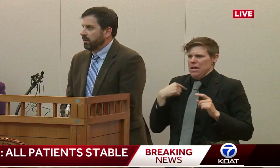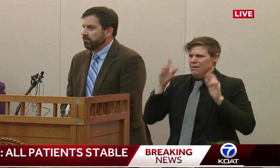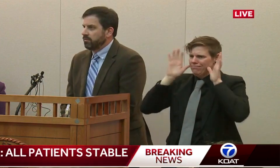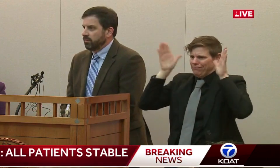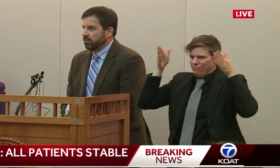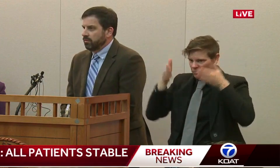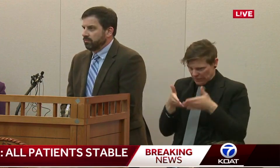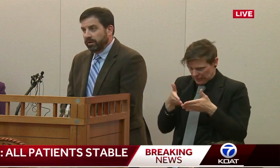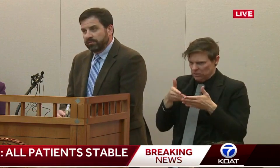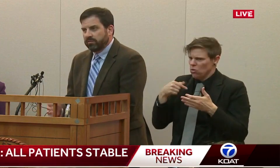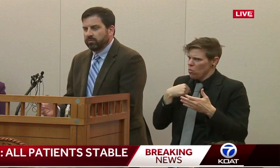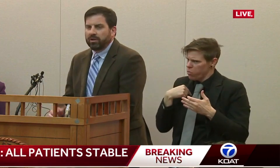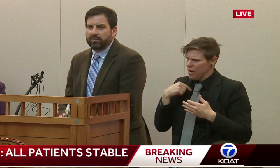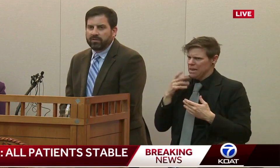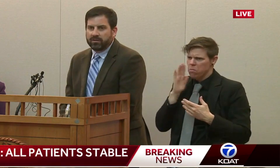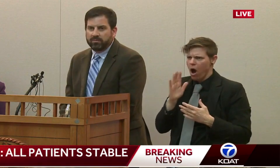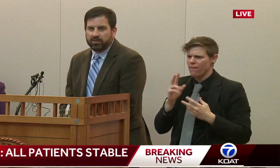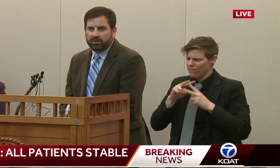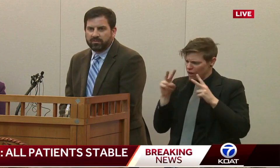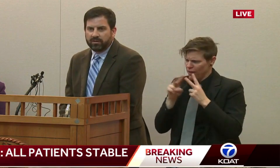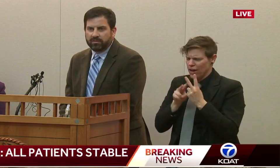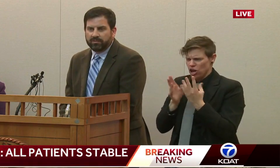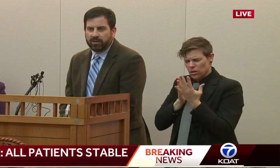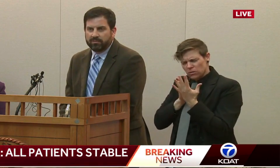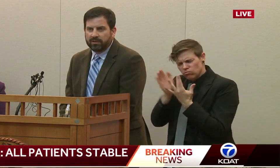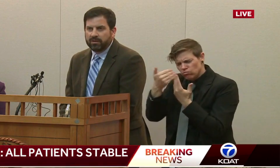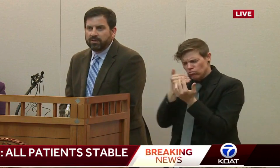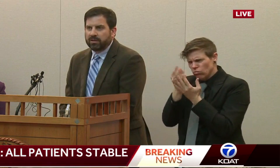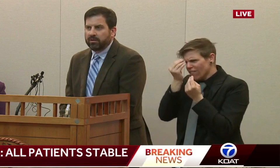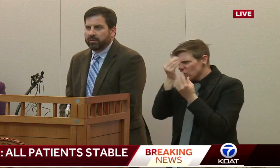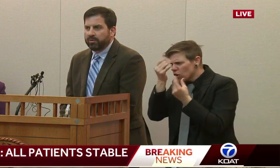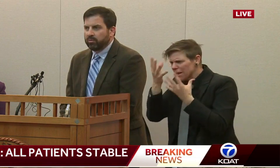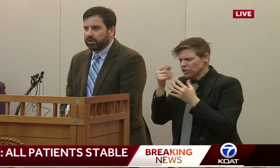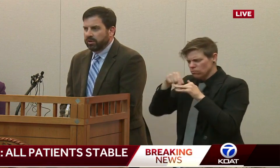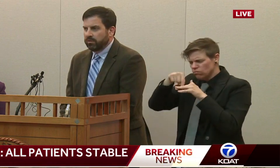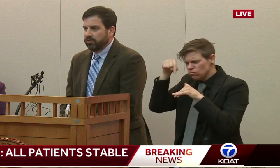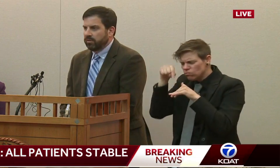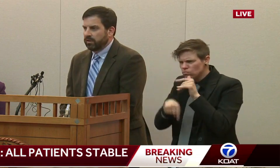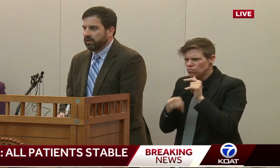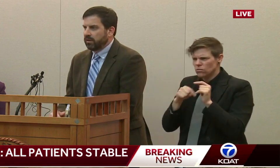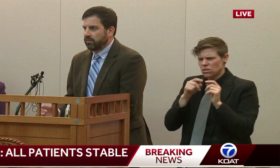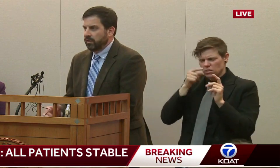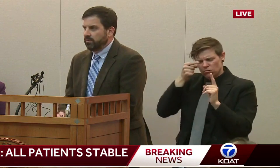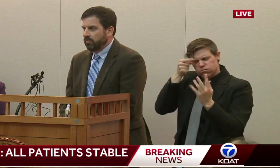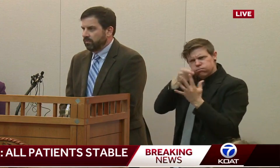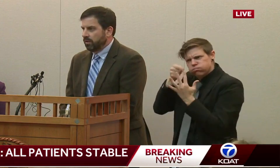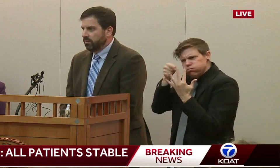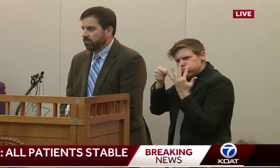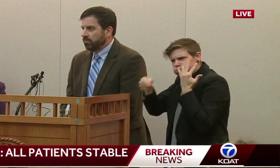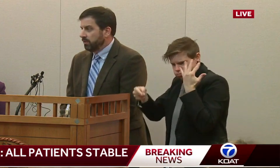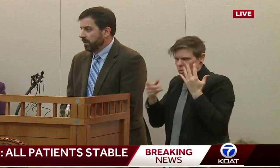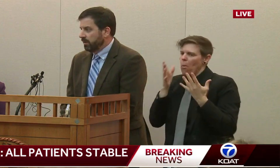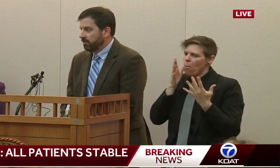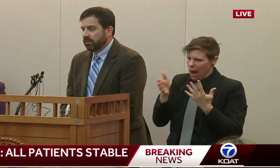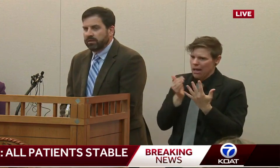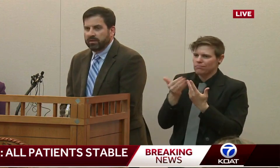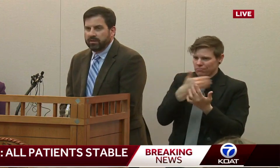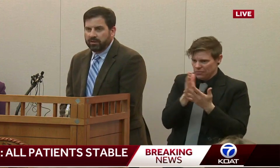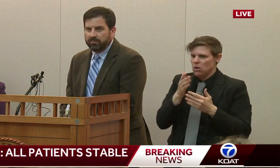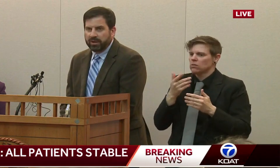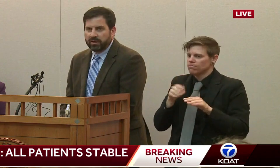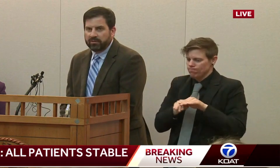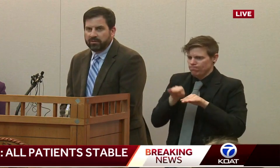to the press, as well as the communities that are involved, and be working to take the next steps to try to minimize